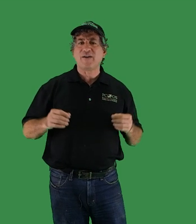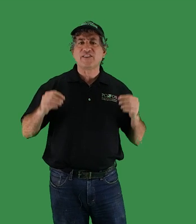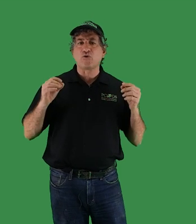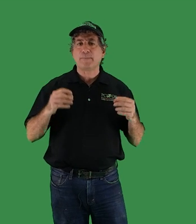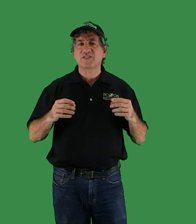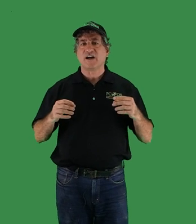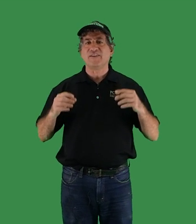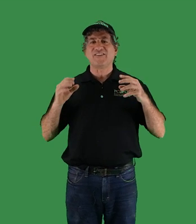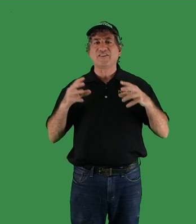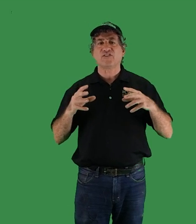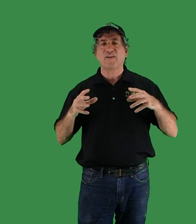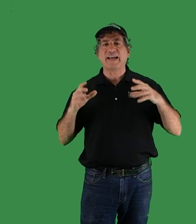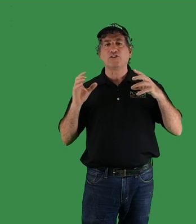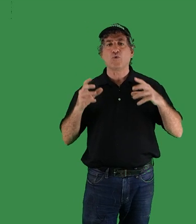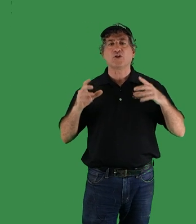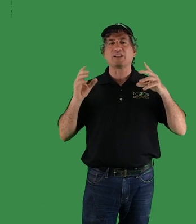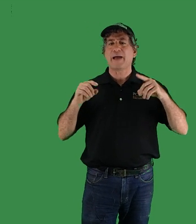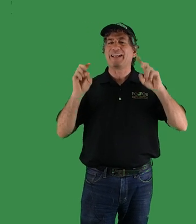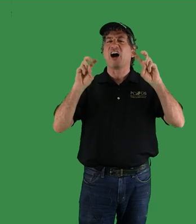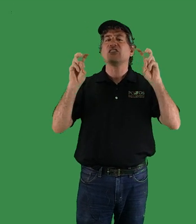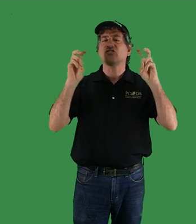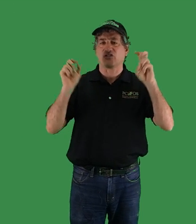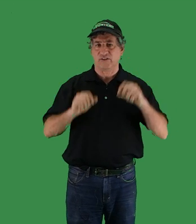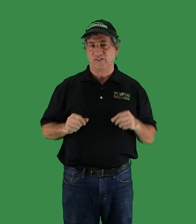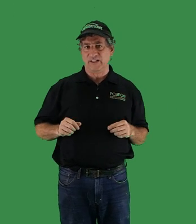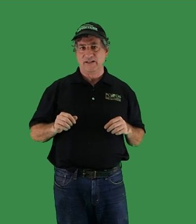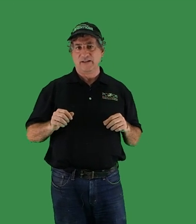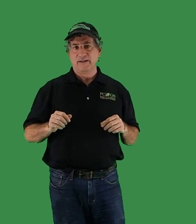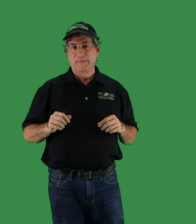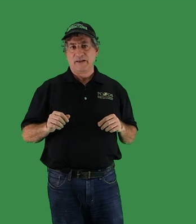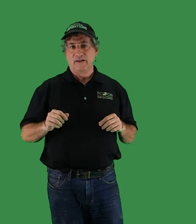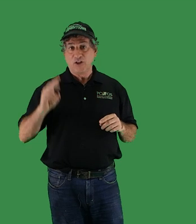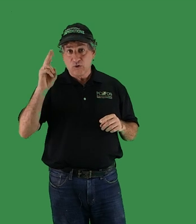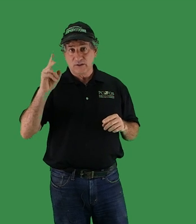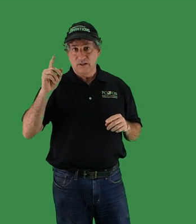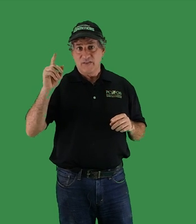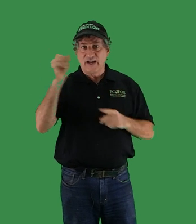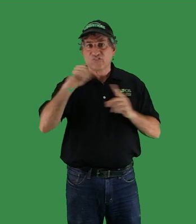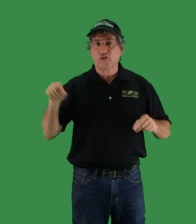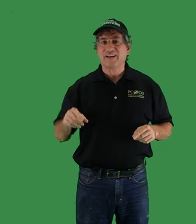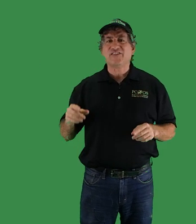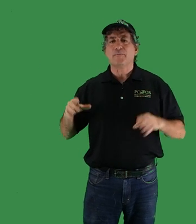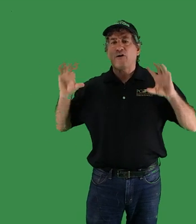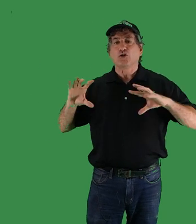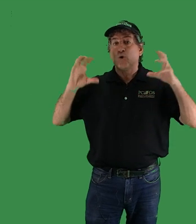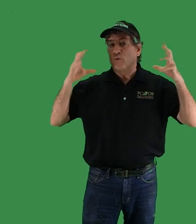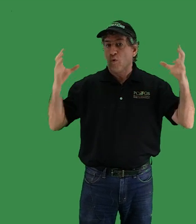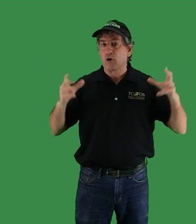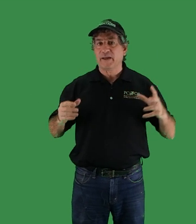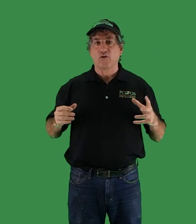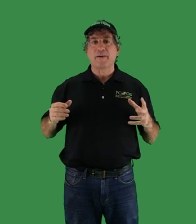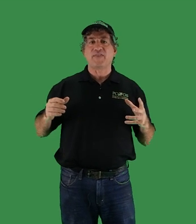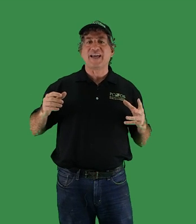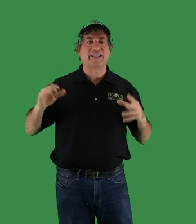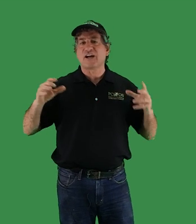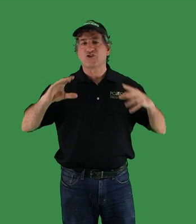are in the grips of intensifying local climate uncertainty. Local. The uncertainty isn't about global warming or about the ecological